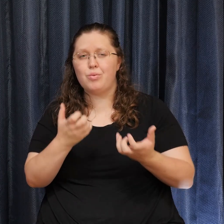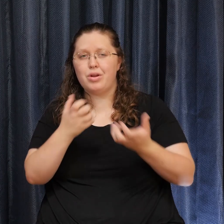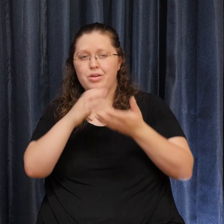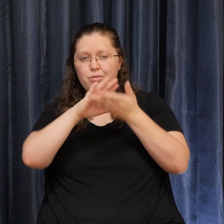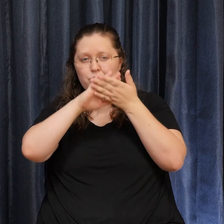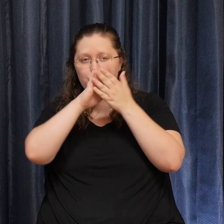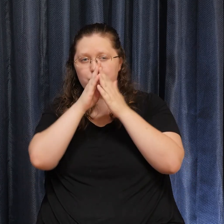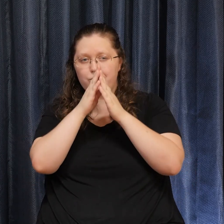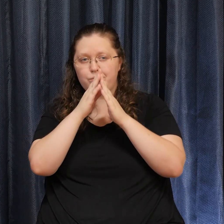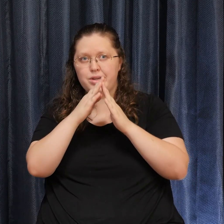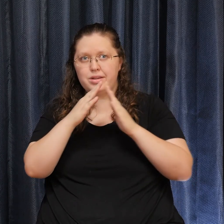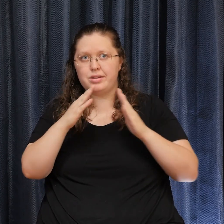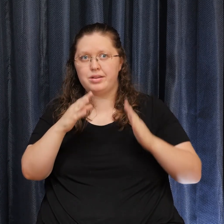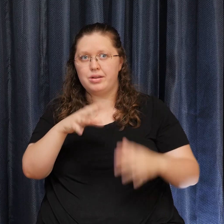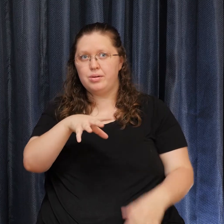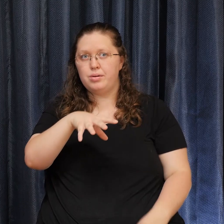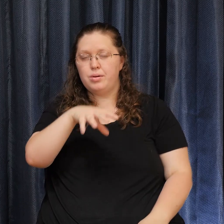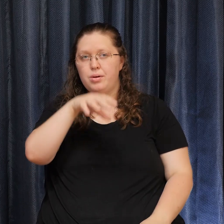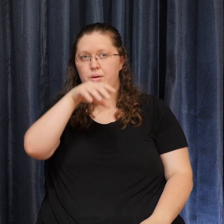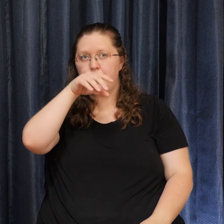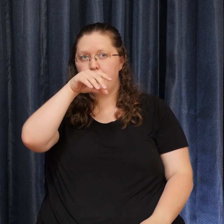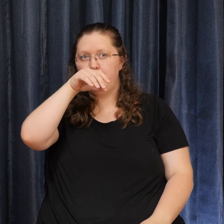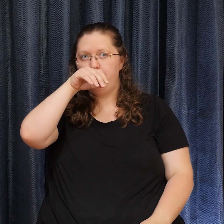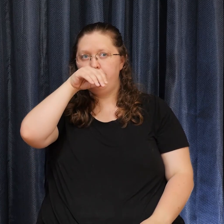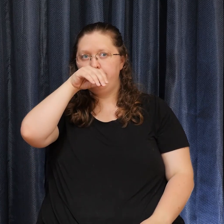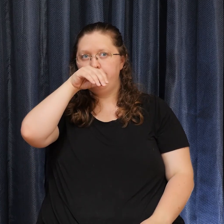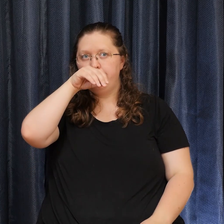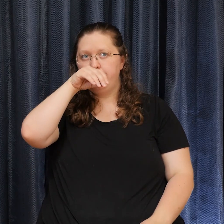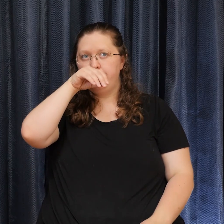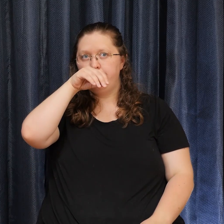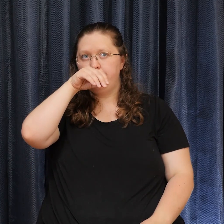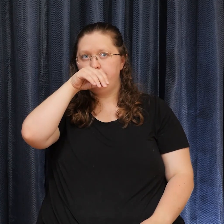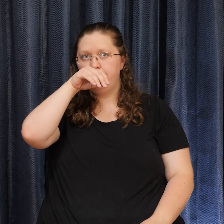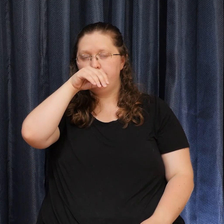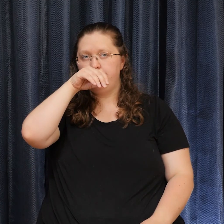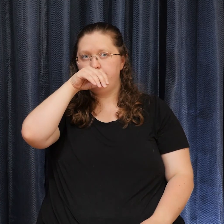and letting go.